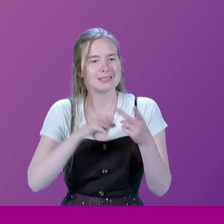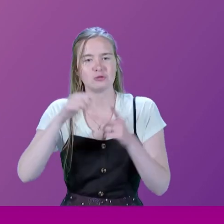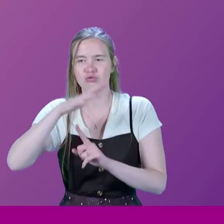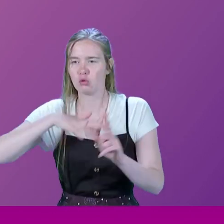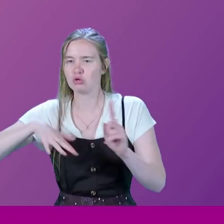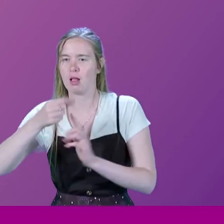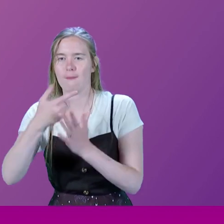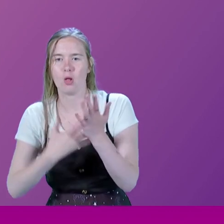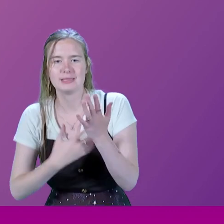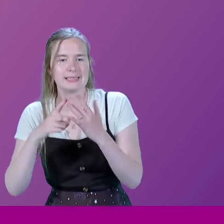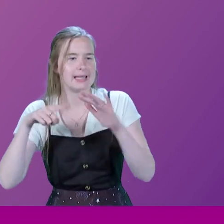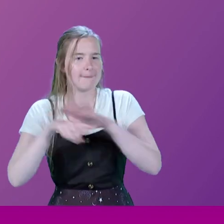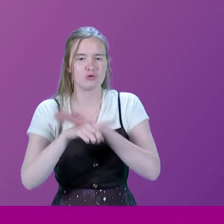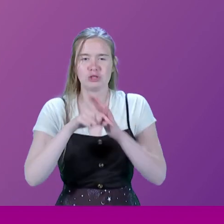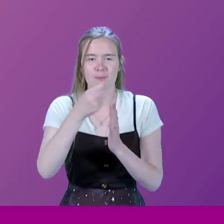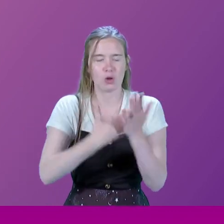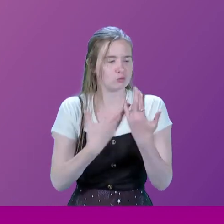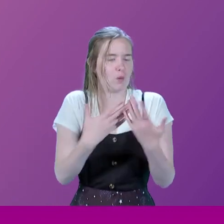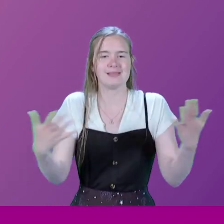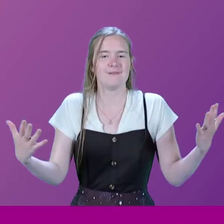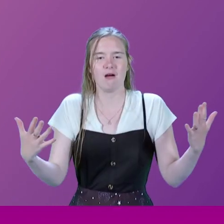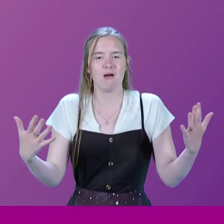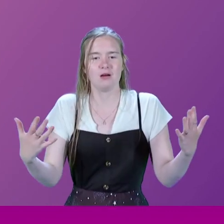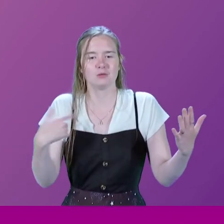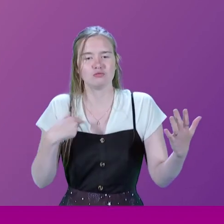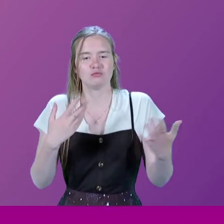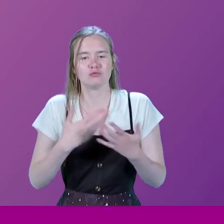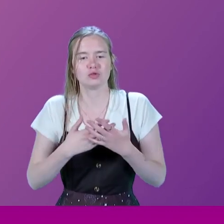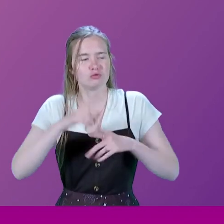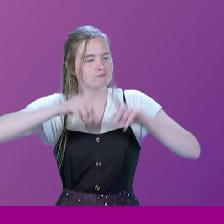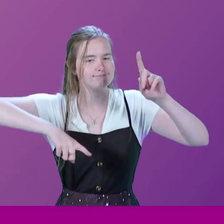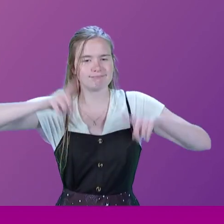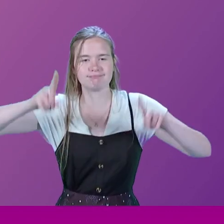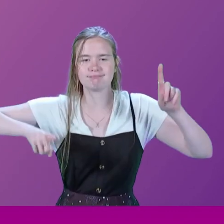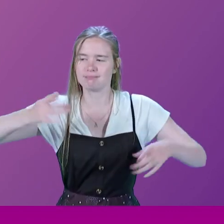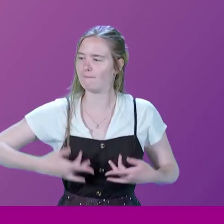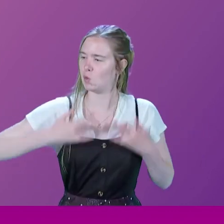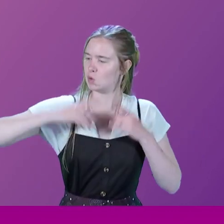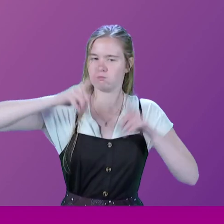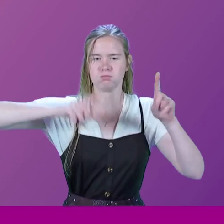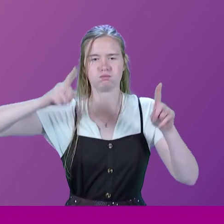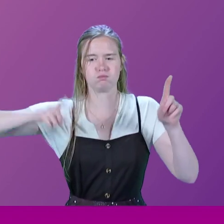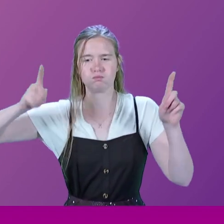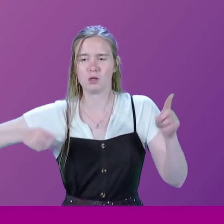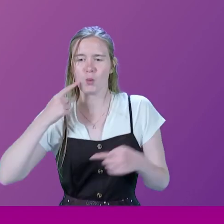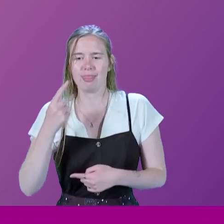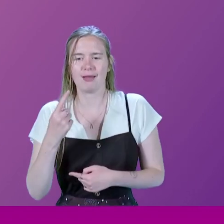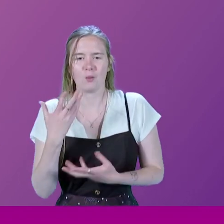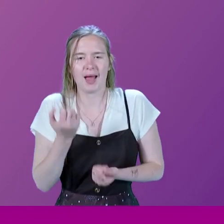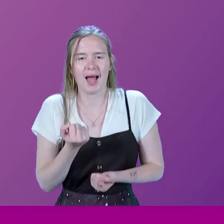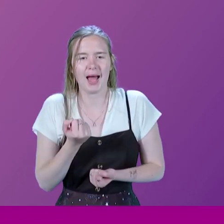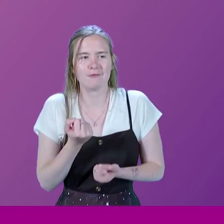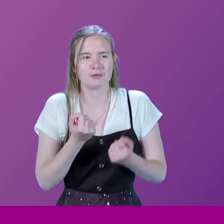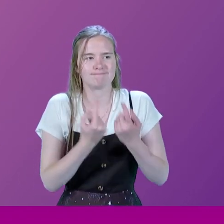or immigration policy or whatever it may be, there's a range of views. And I don't think we do have that